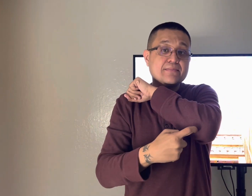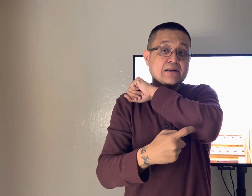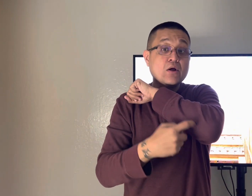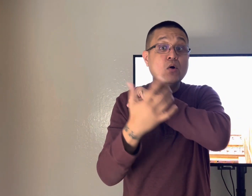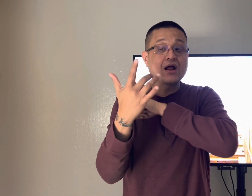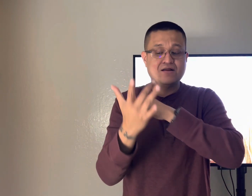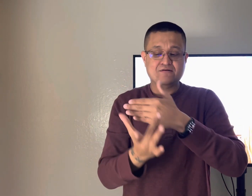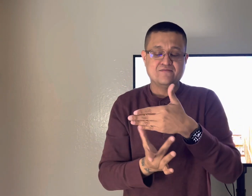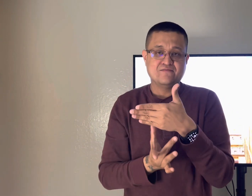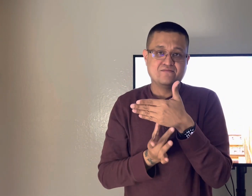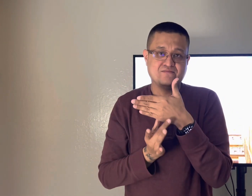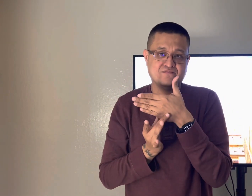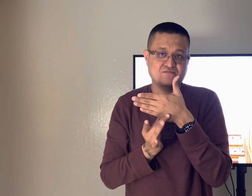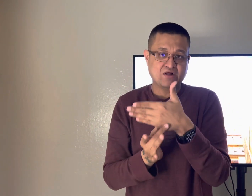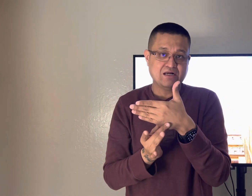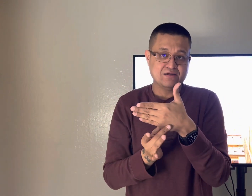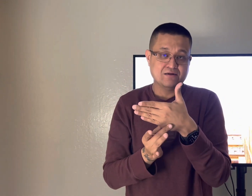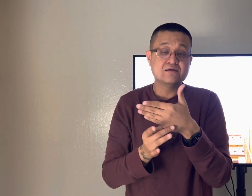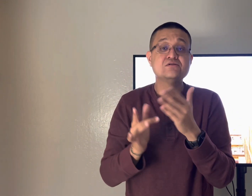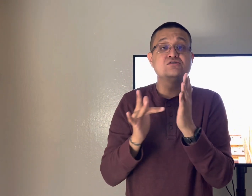we've all had that experience of facing temptation